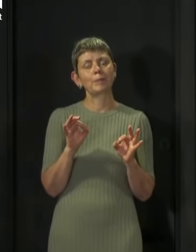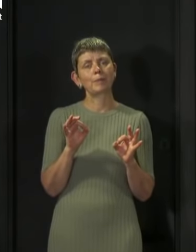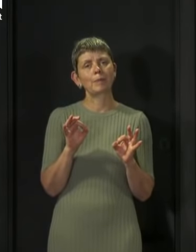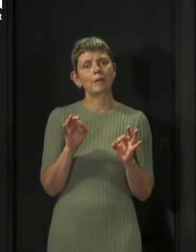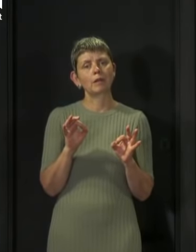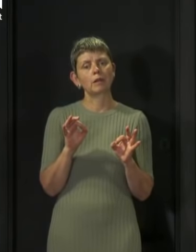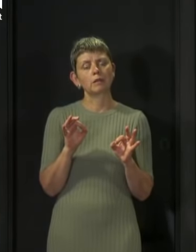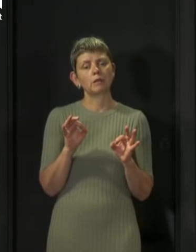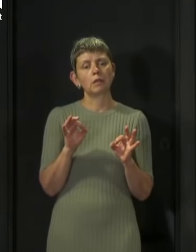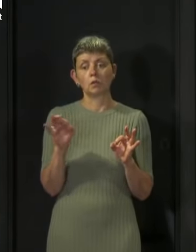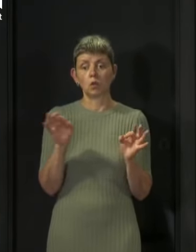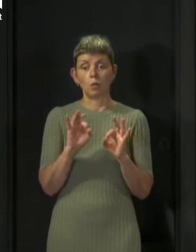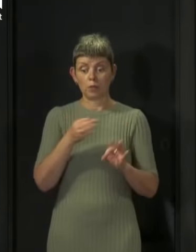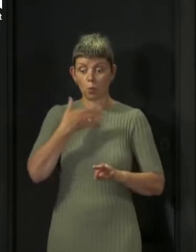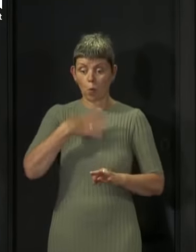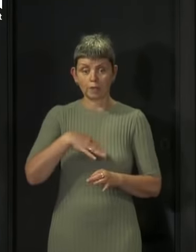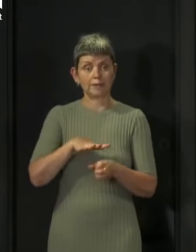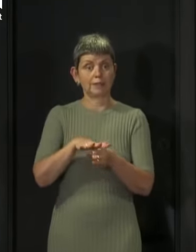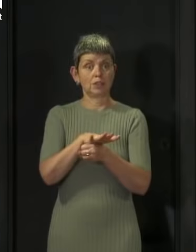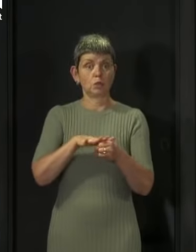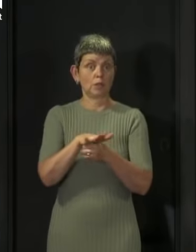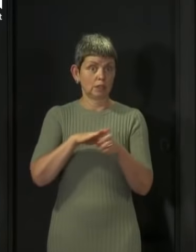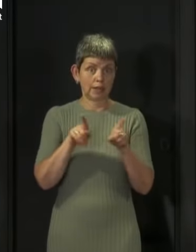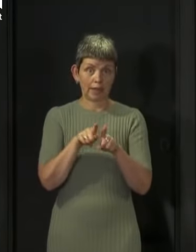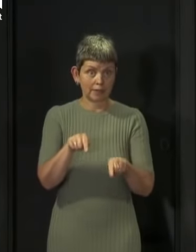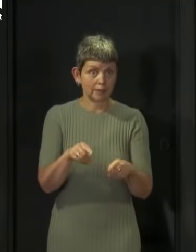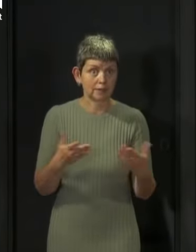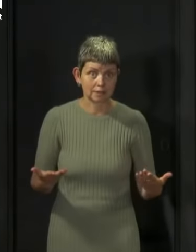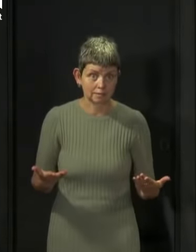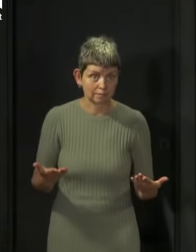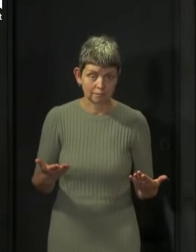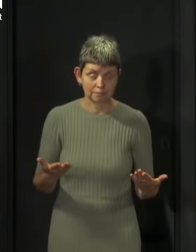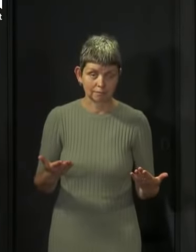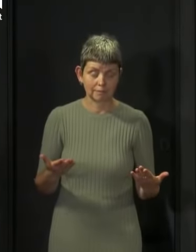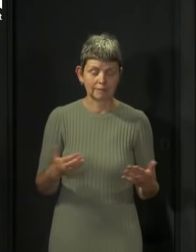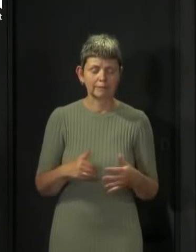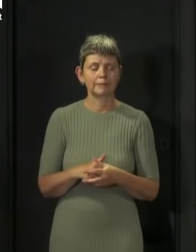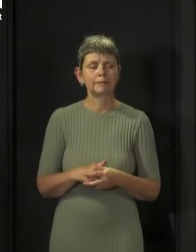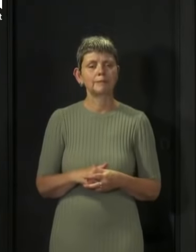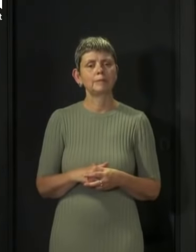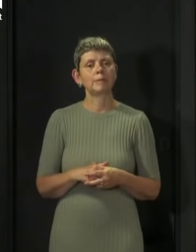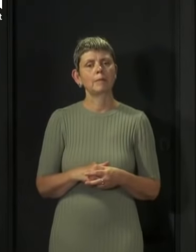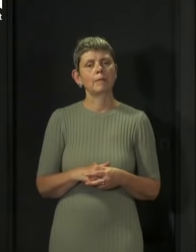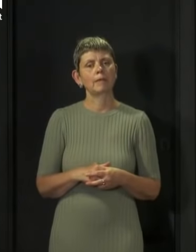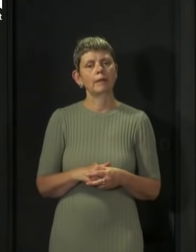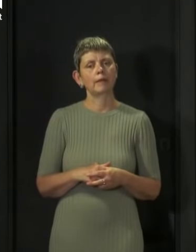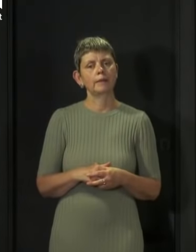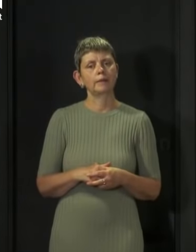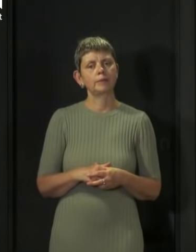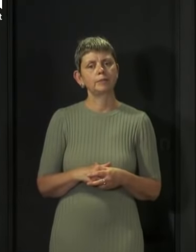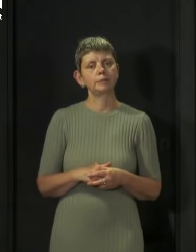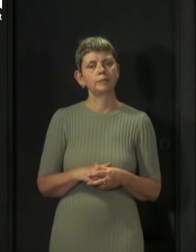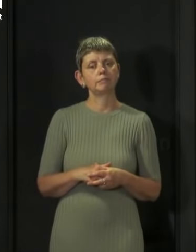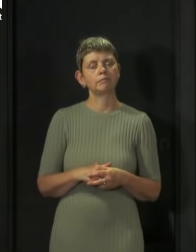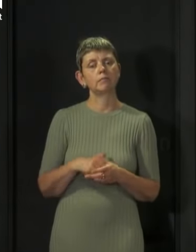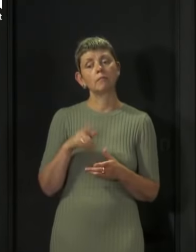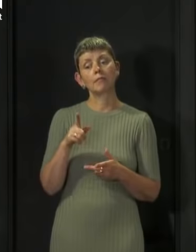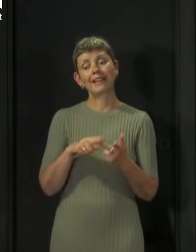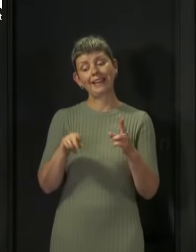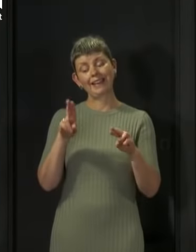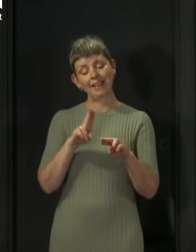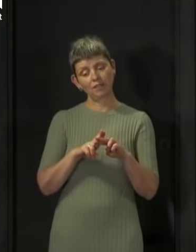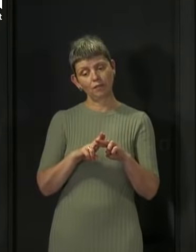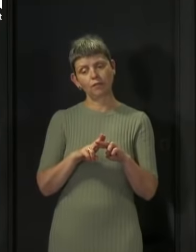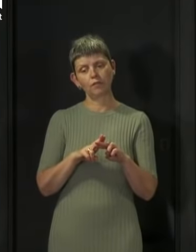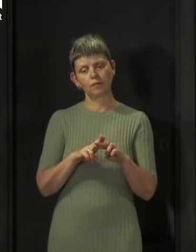wanted or wished for to have a pandemic that created the starting point for this. Now, if we were at a point right now where I was